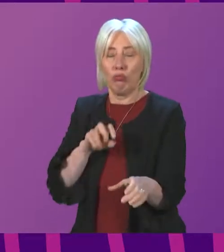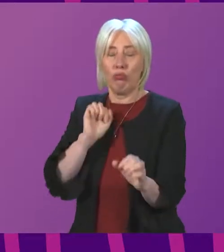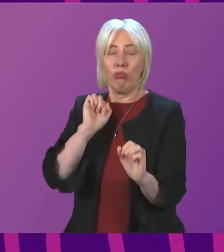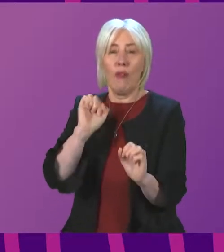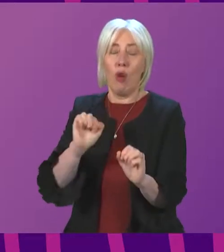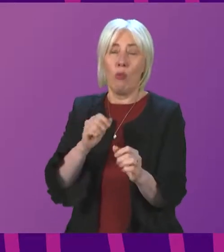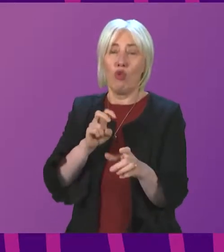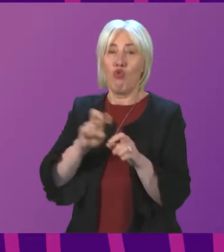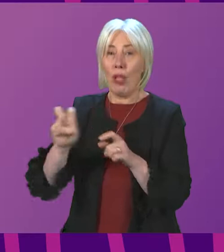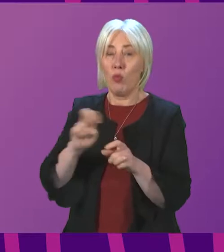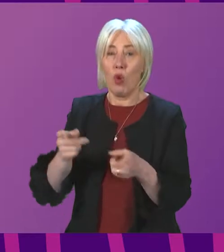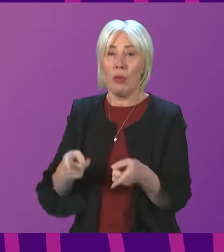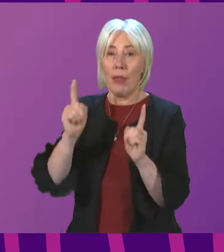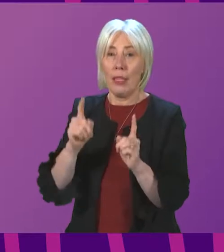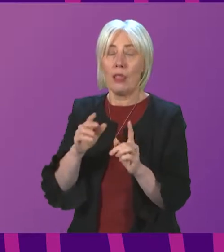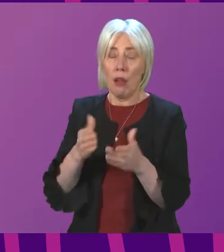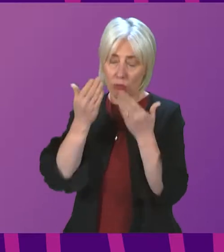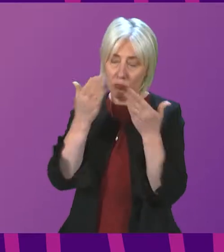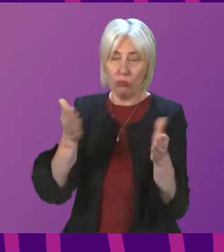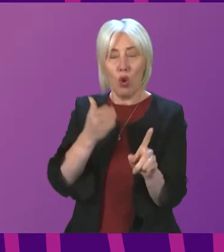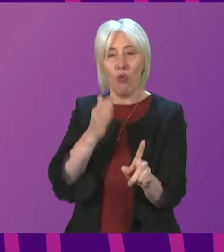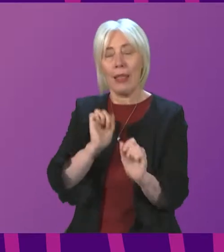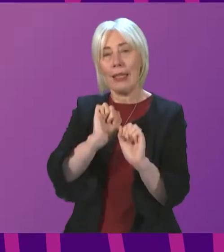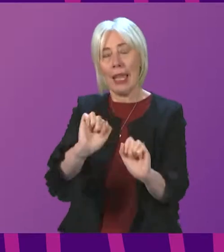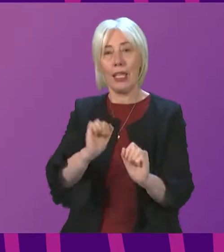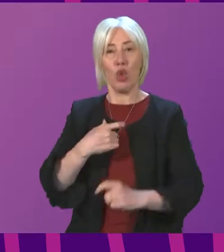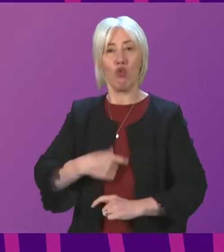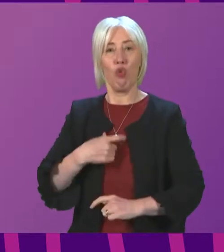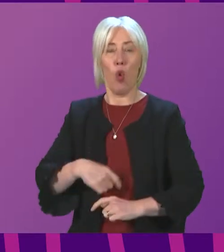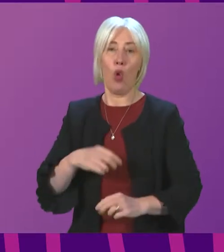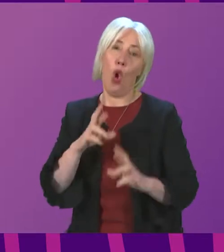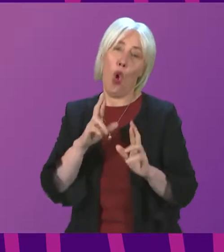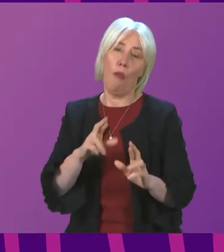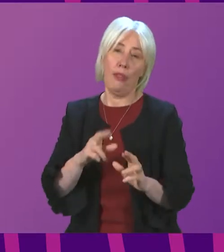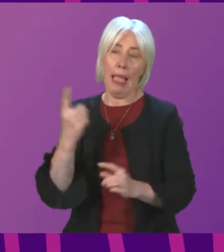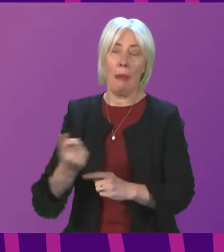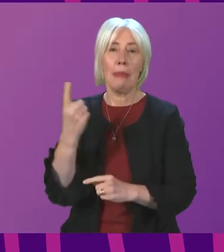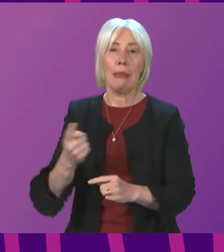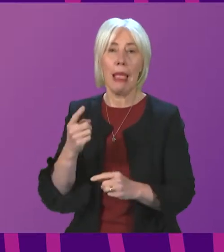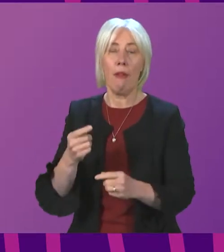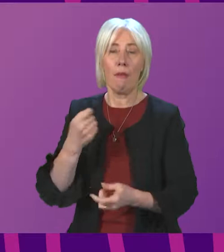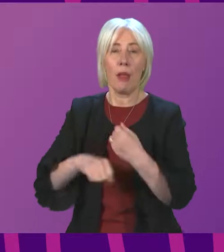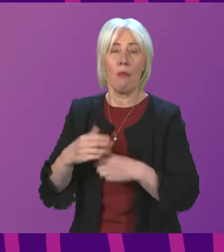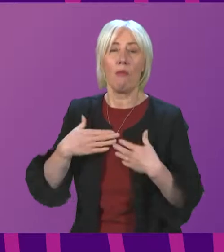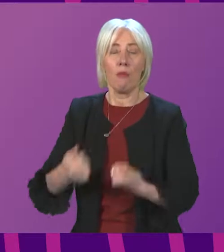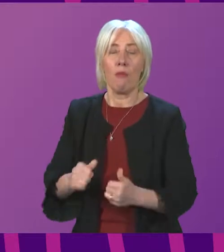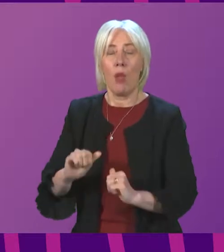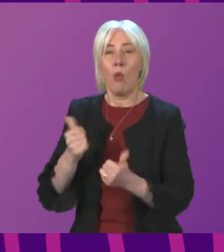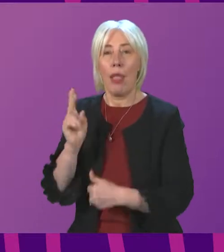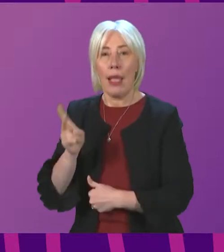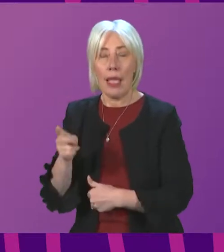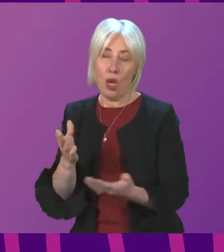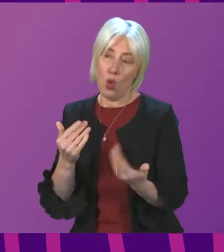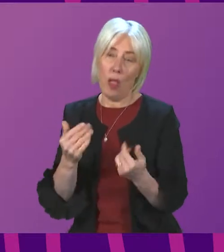service in that role, and as Minister for Parliamentary Business. We hope that has a speedy recovery. I'd like to welcome Neil Gray